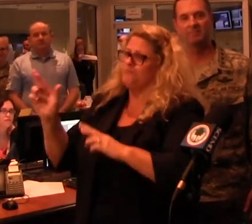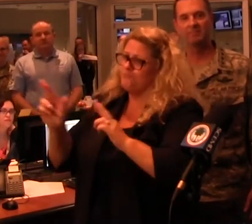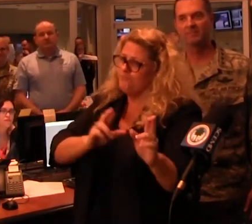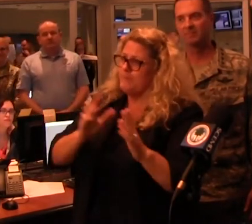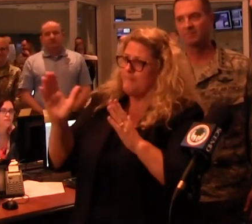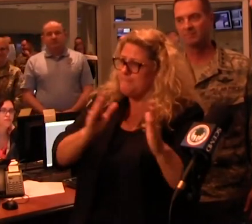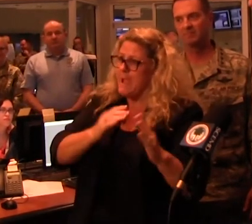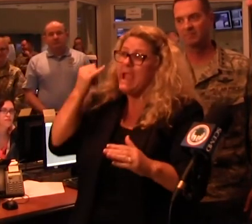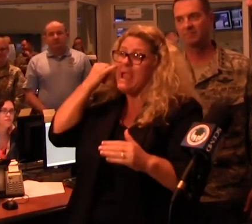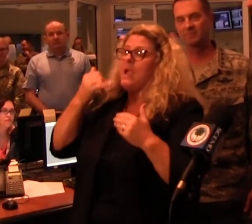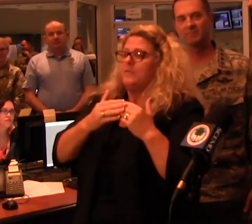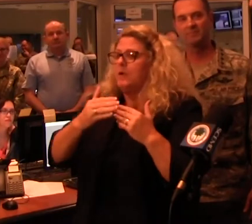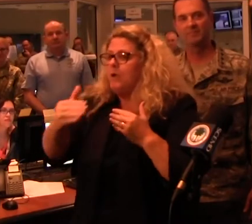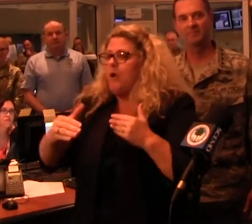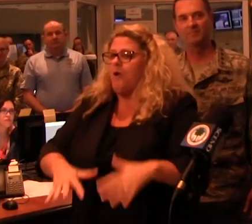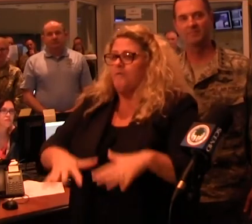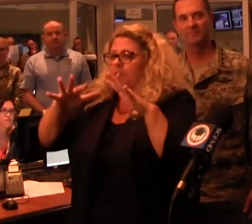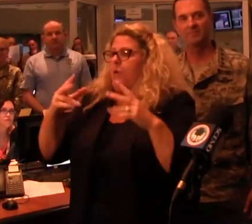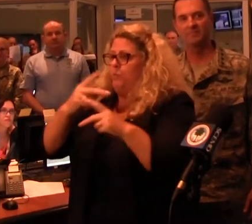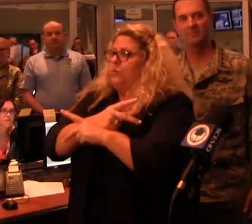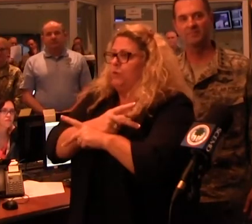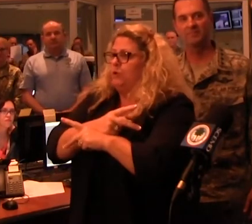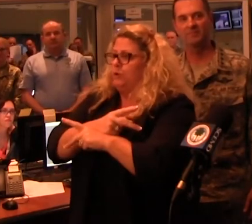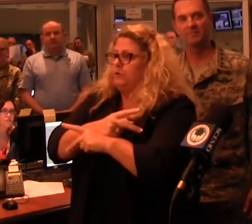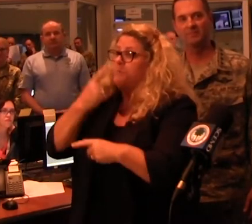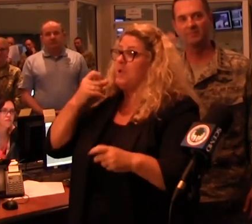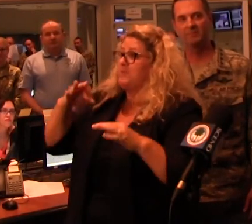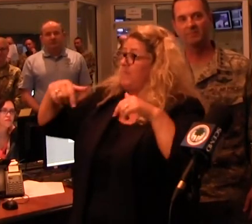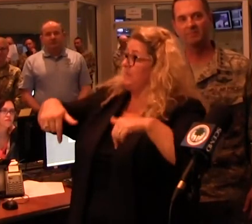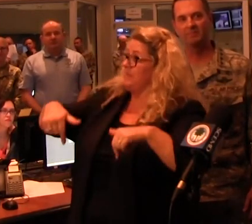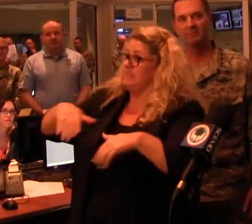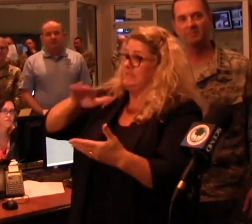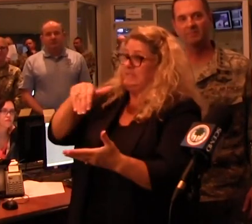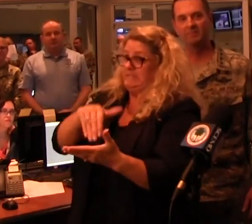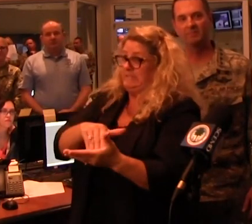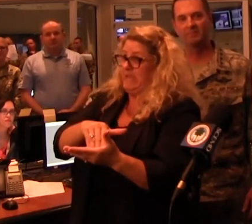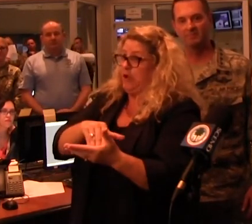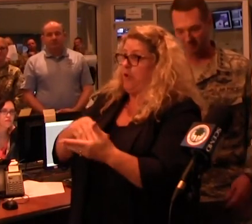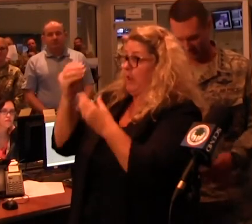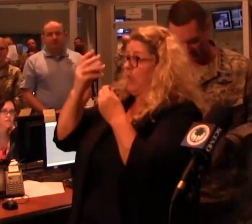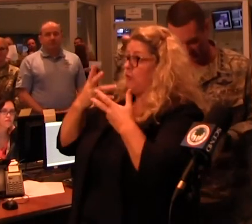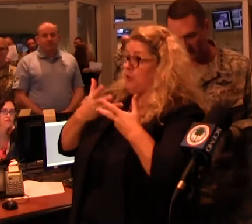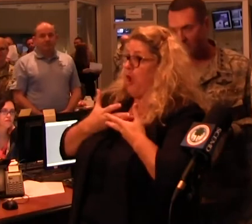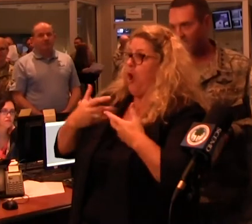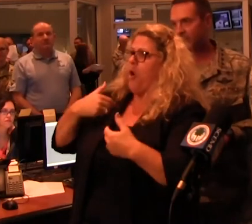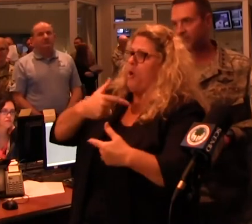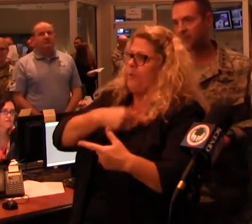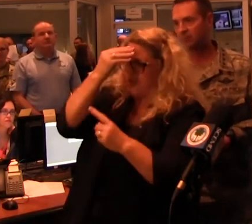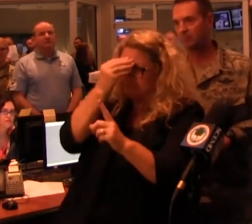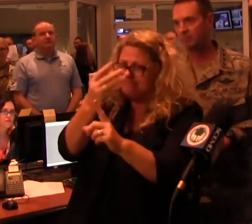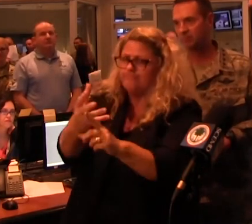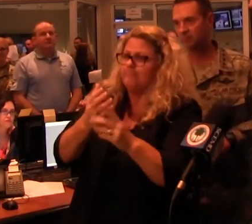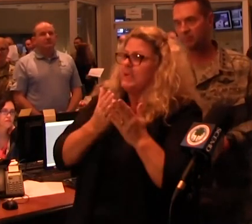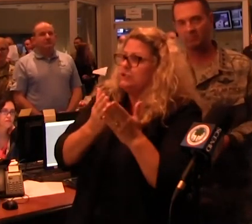any future flooding efforts. Thanks to the coordination of this ops center, we were able to actually preload those ships with the right equipment that was going to be